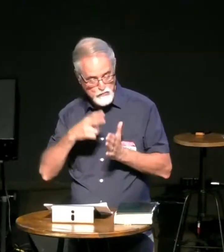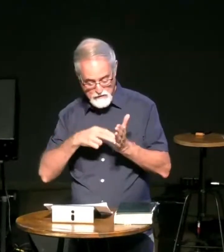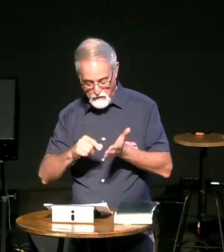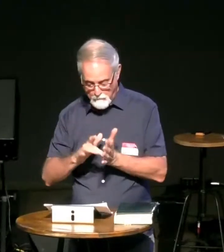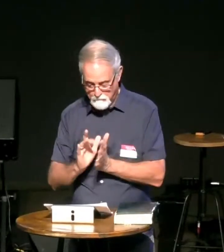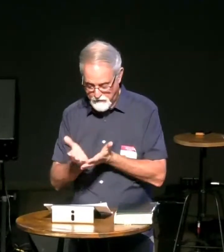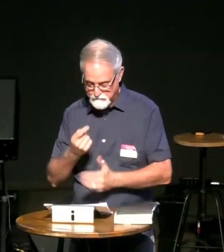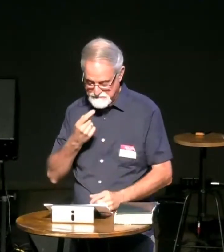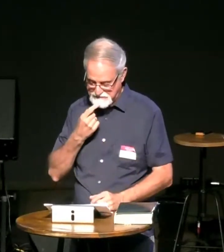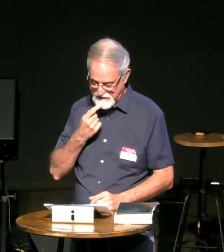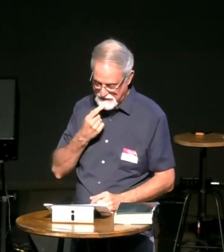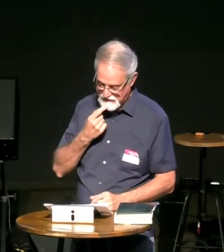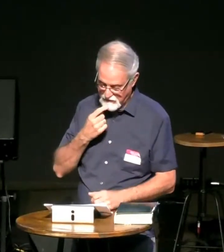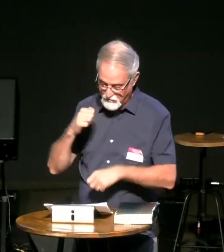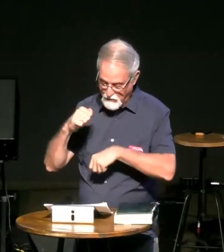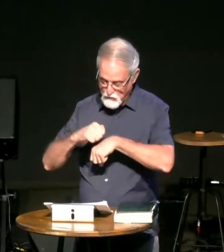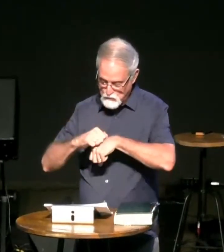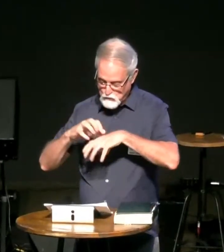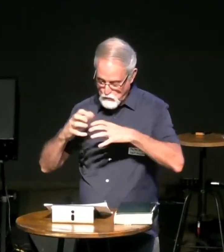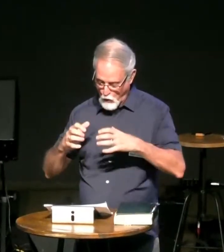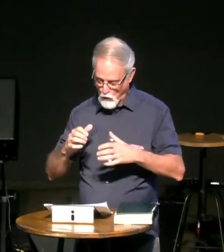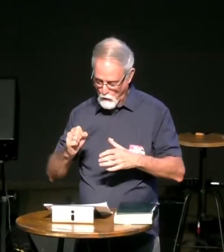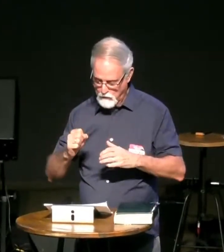the scriptures go on to say